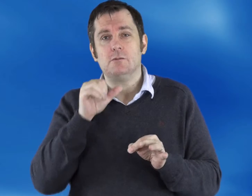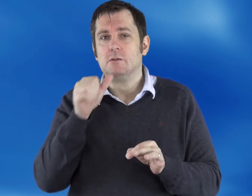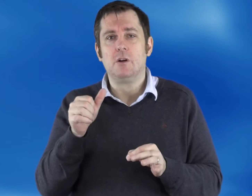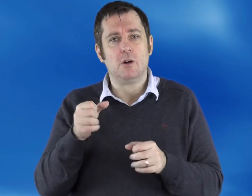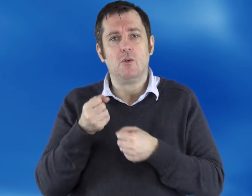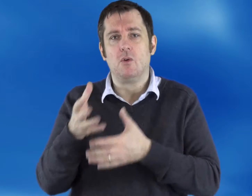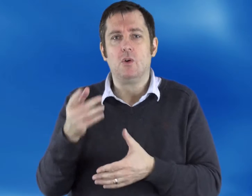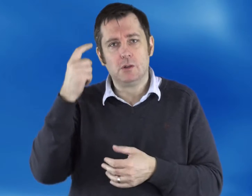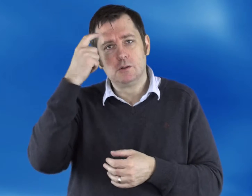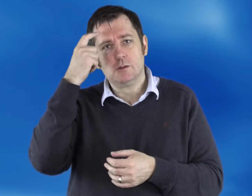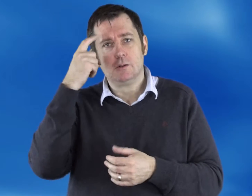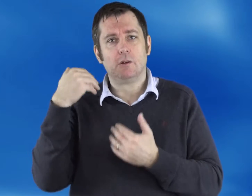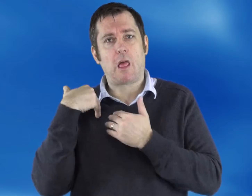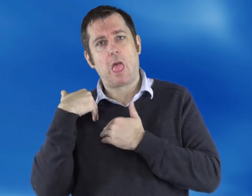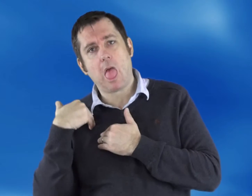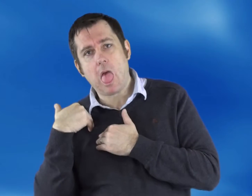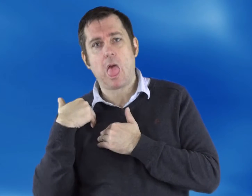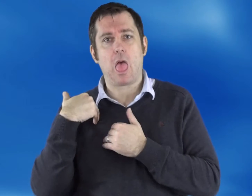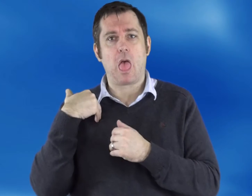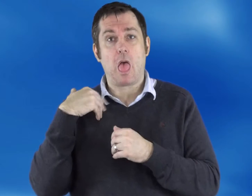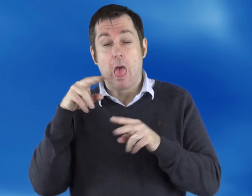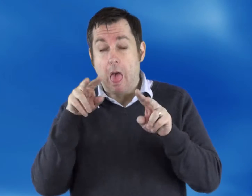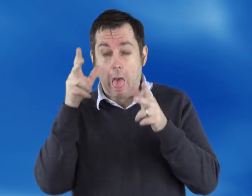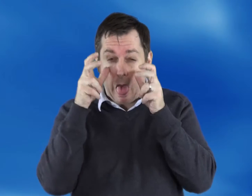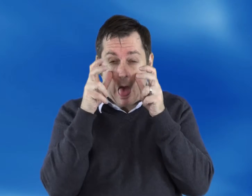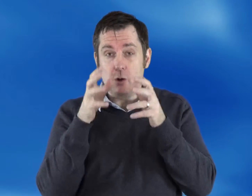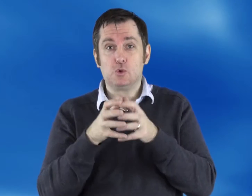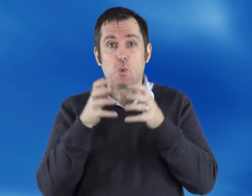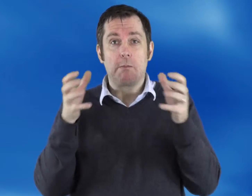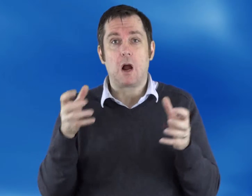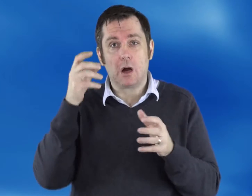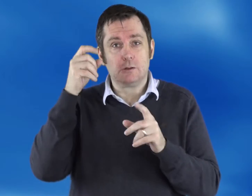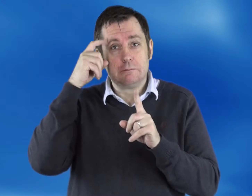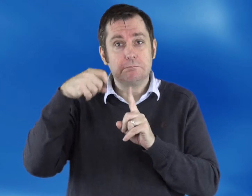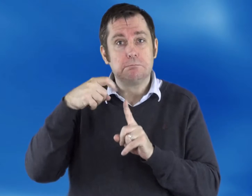transliteration does not cause cognitive load and overstimulation in the user.